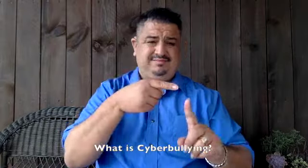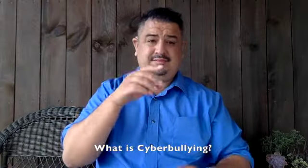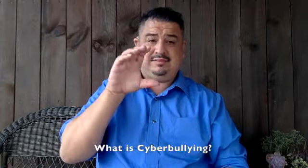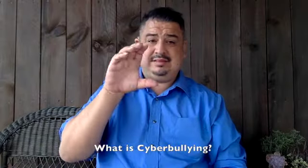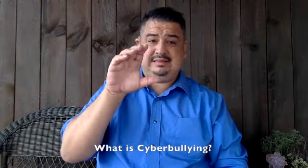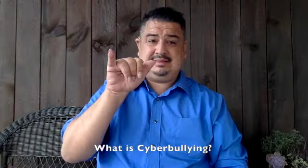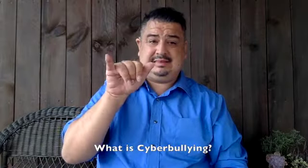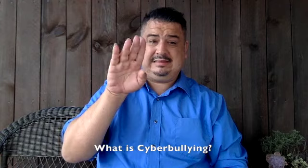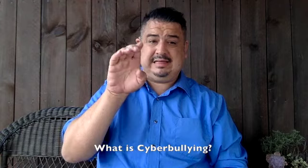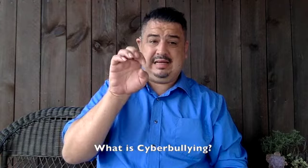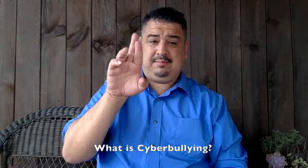What is cyber bullying?